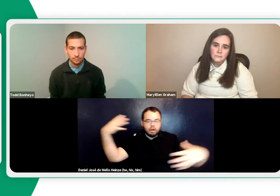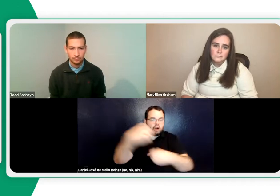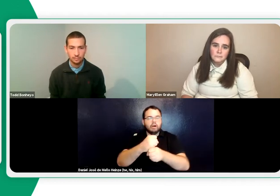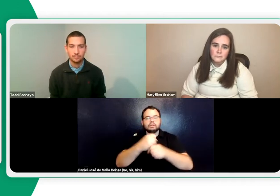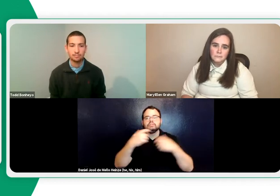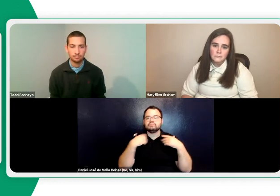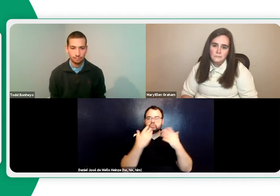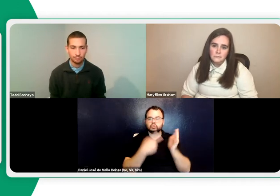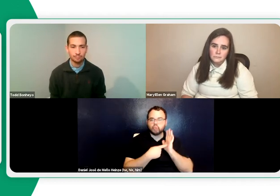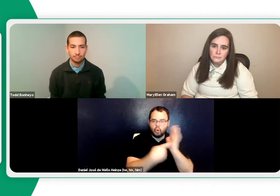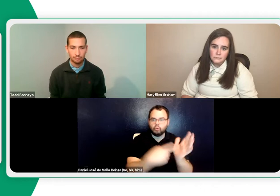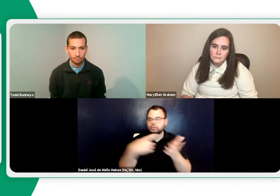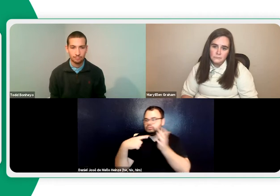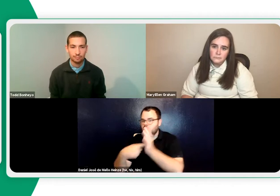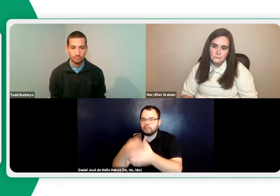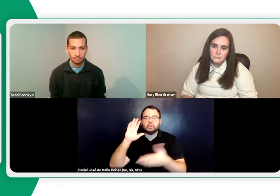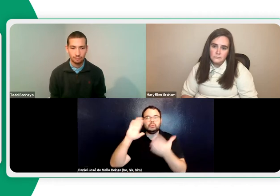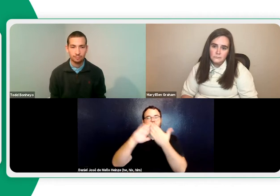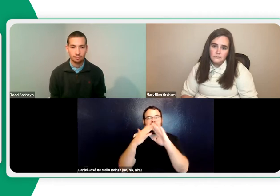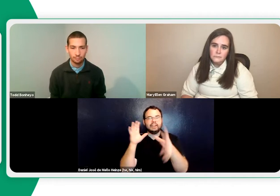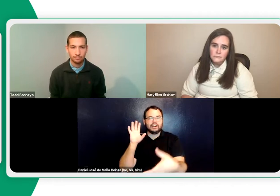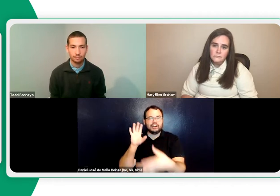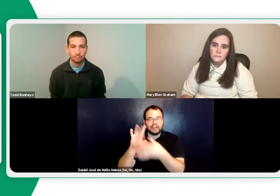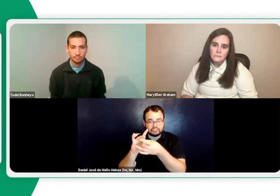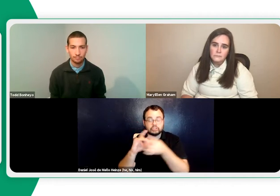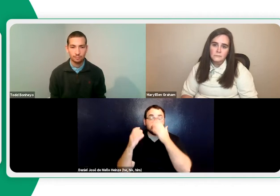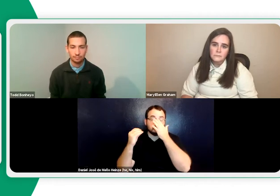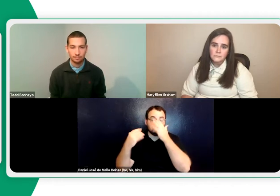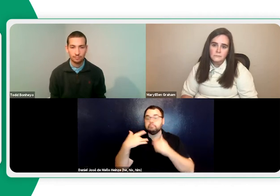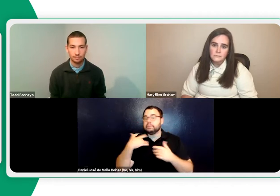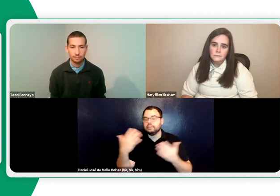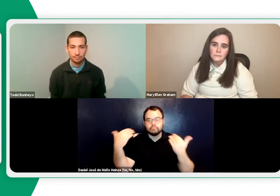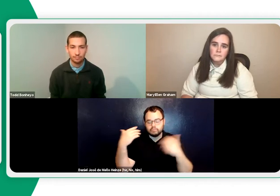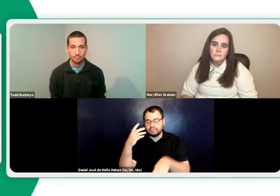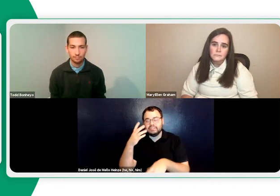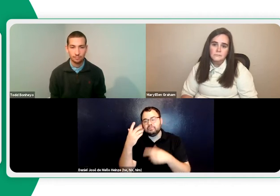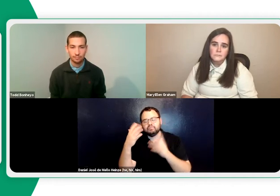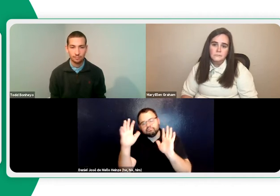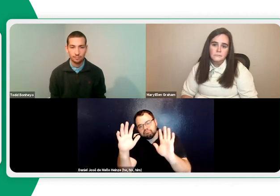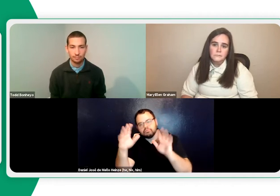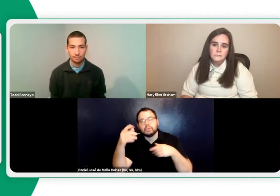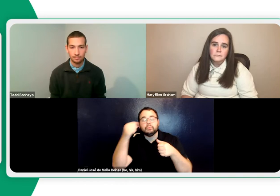of that goes into it. You can't consolidate that into one chunk, you know. And you also want to make a connection.